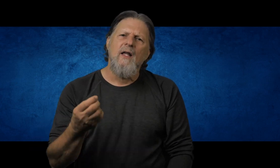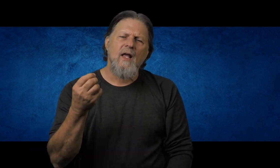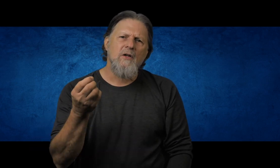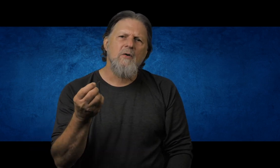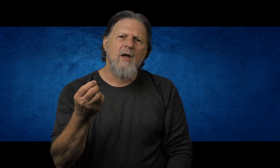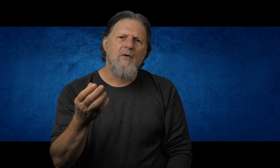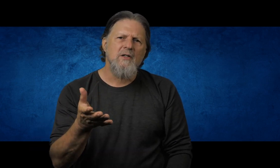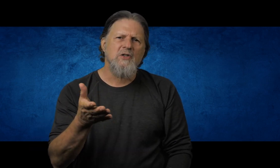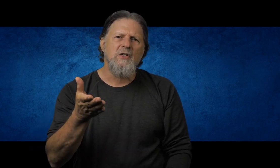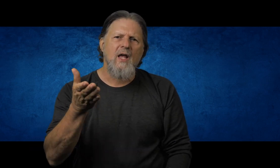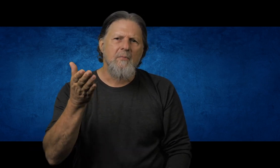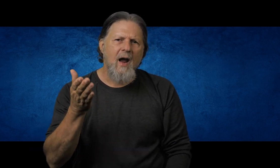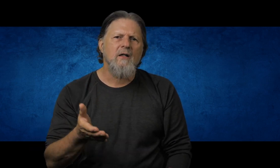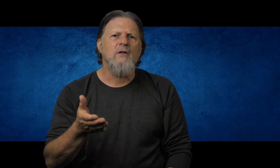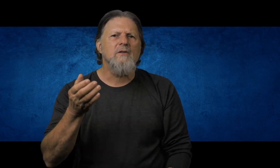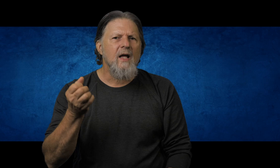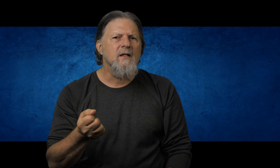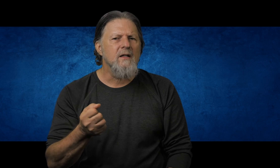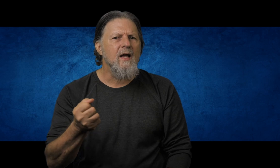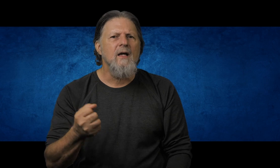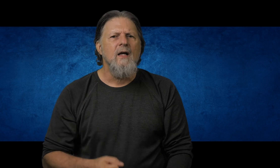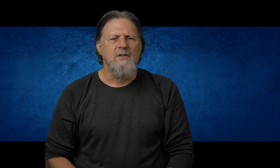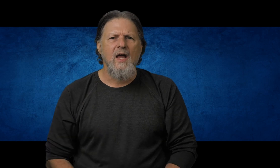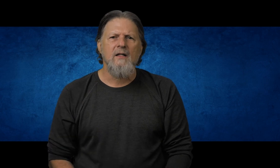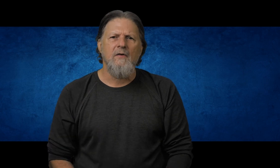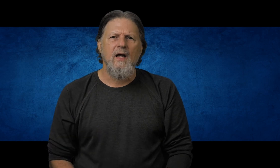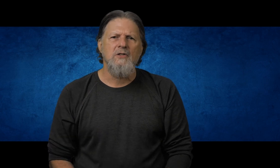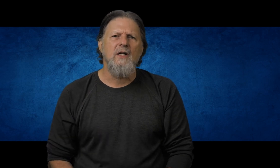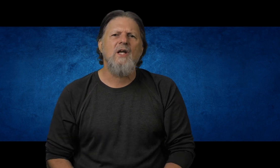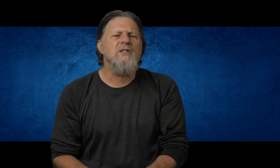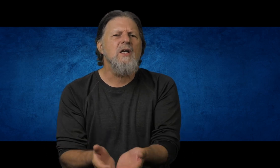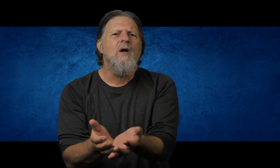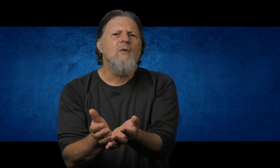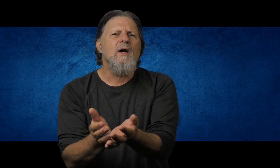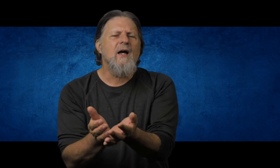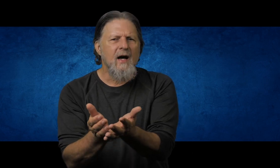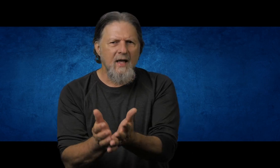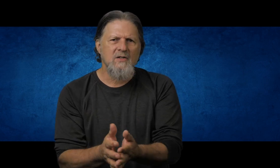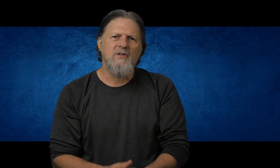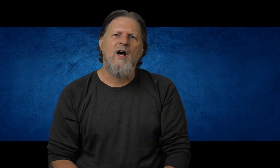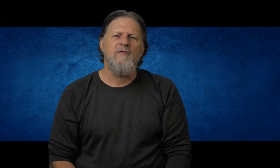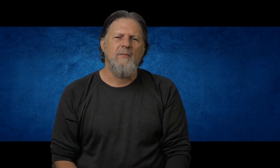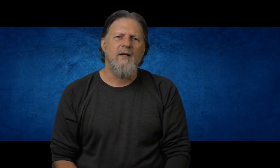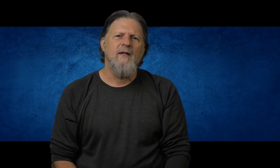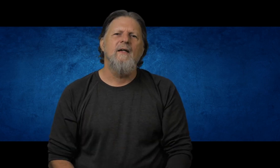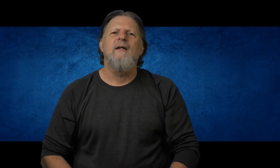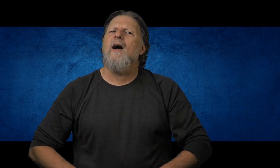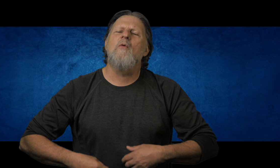That third way of righteousness, that practical day-to-day sanctification. As I see what God has done for me, I